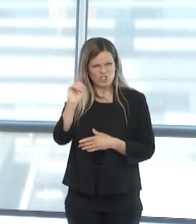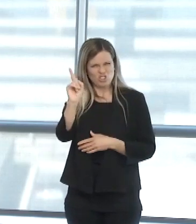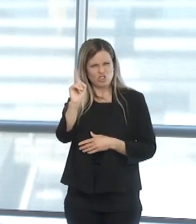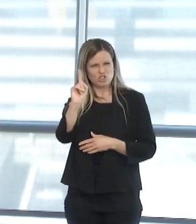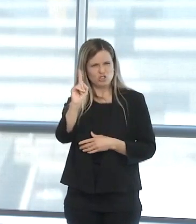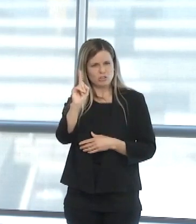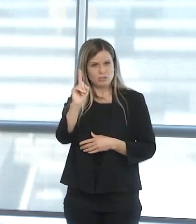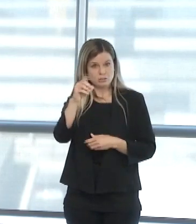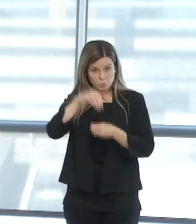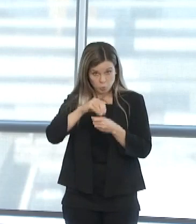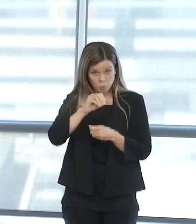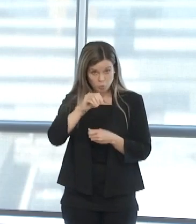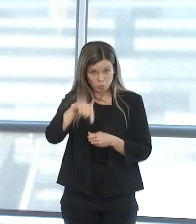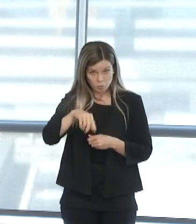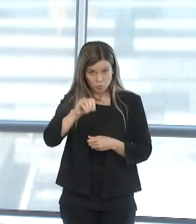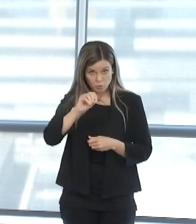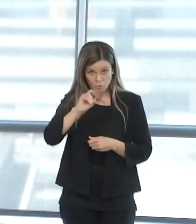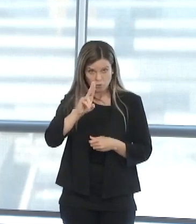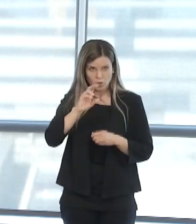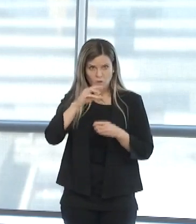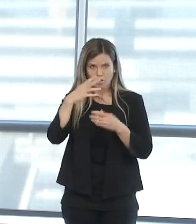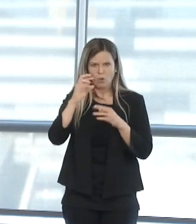organization or from out of state?